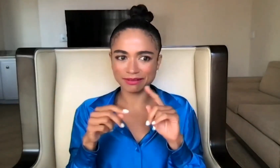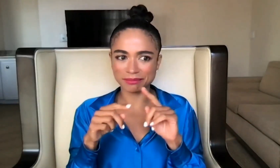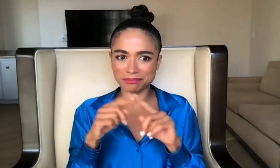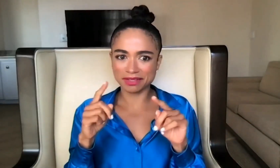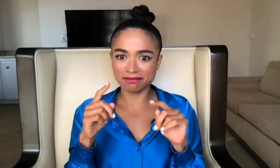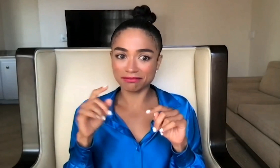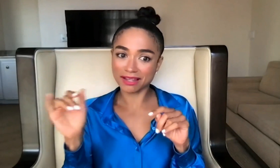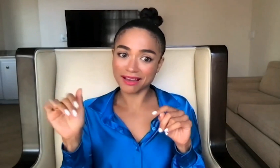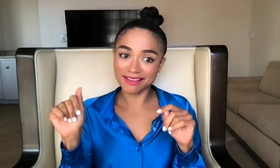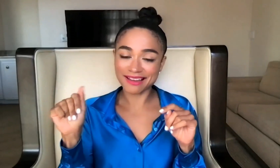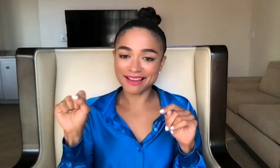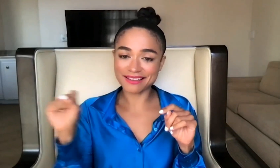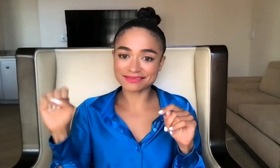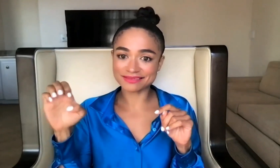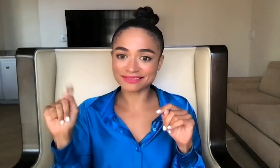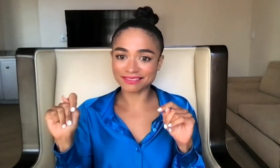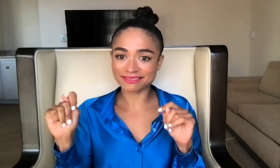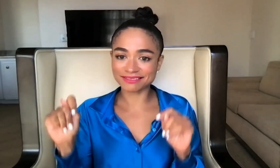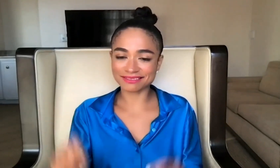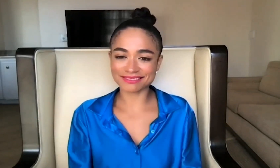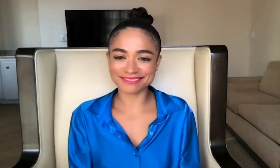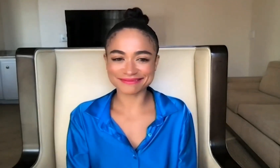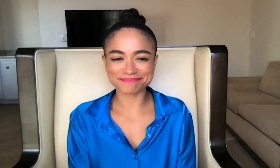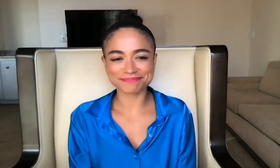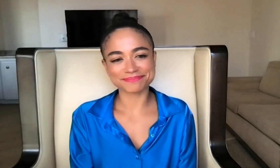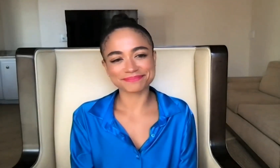to a story. It's just, you know, it's just an asset.